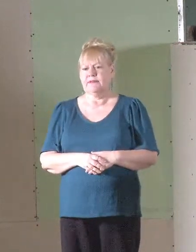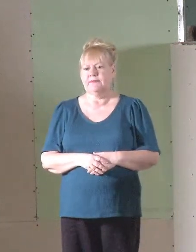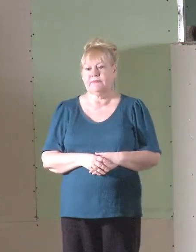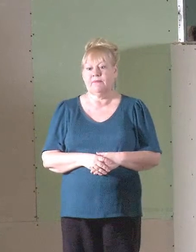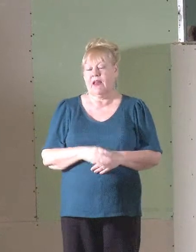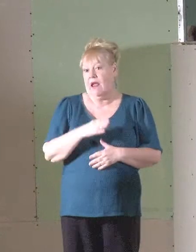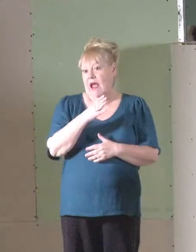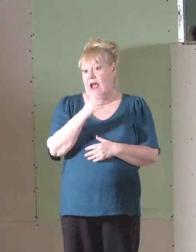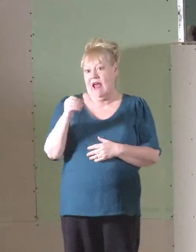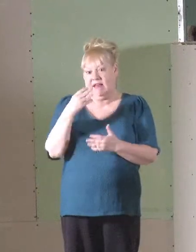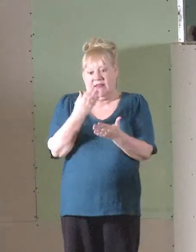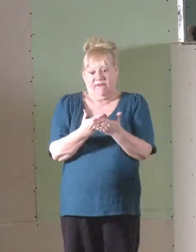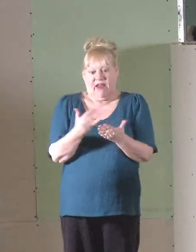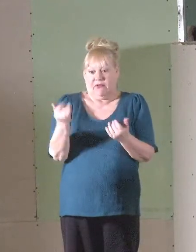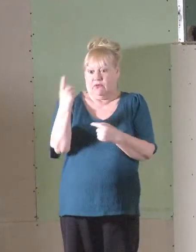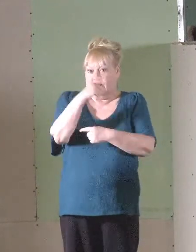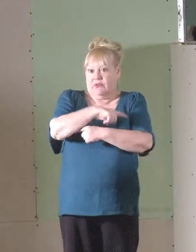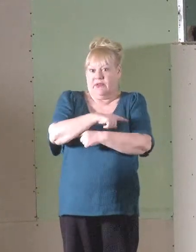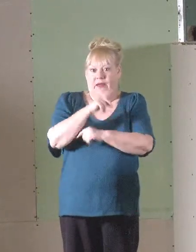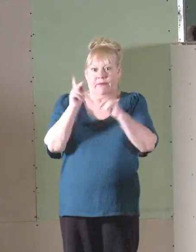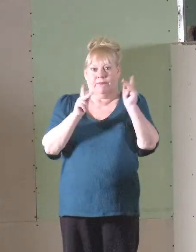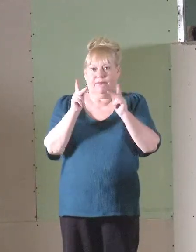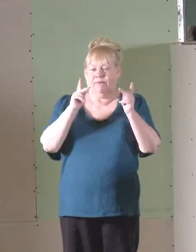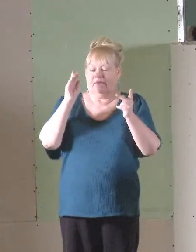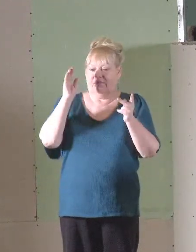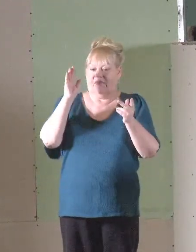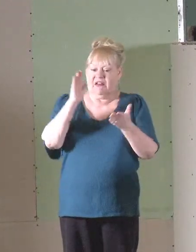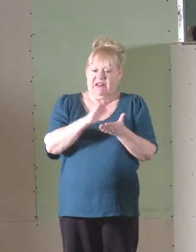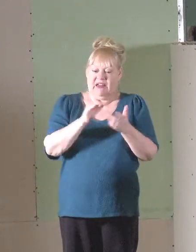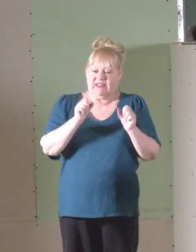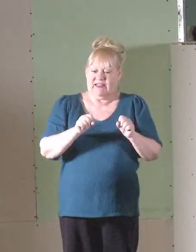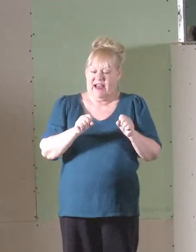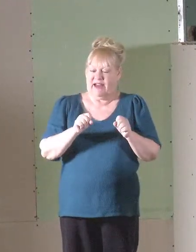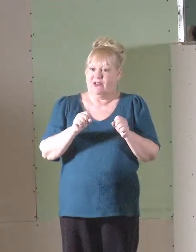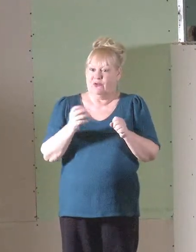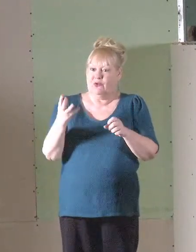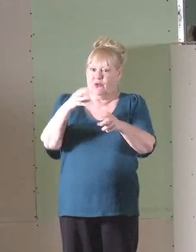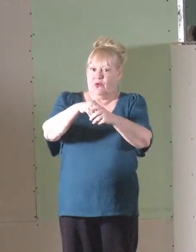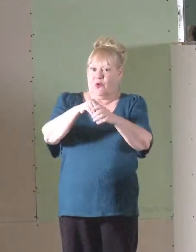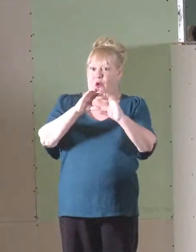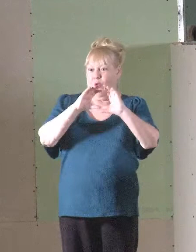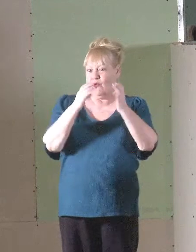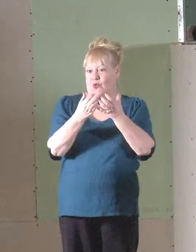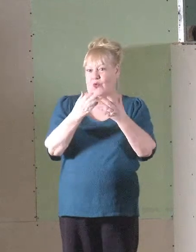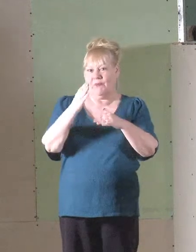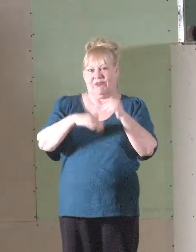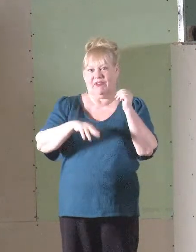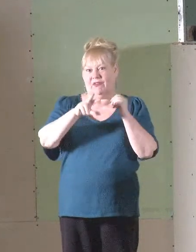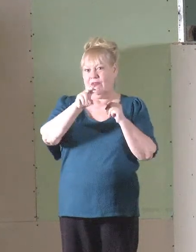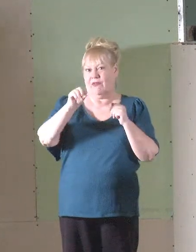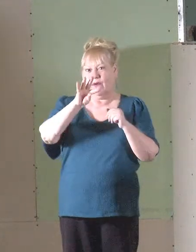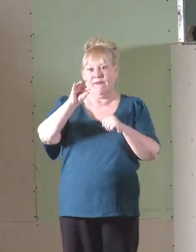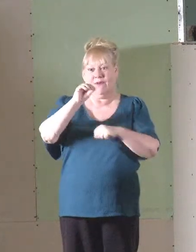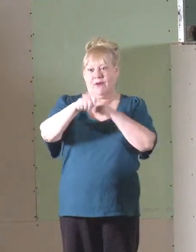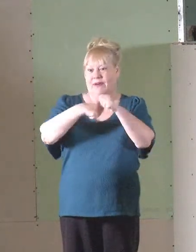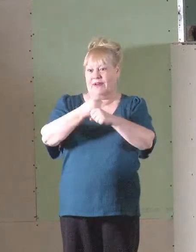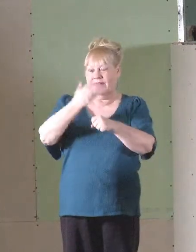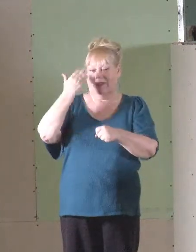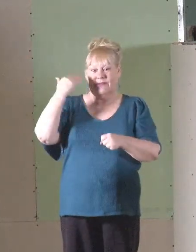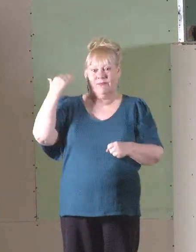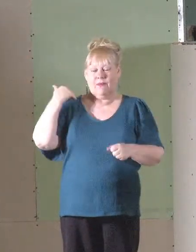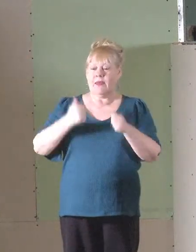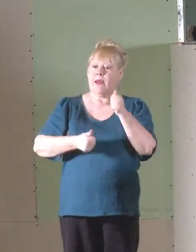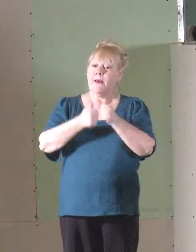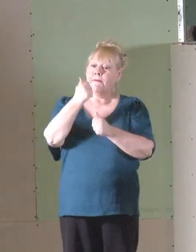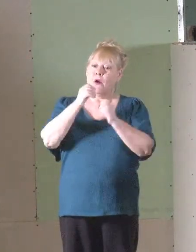And then there's the fact that today people are just much less likely to become a part of a group than they were, say, 30, 40 years ago. Most